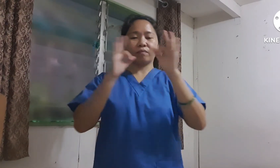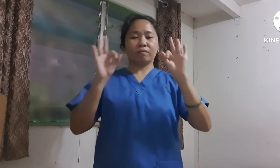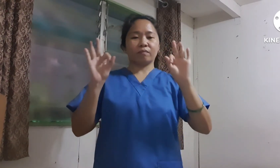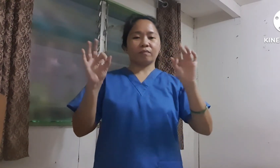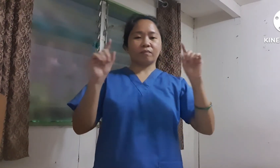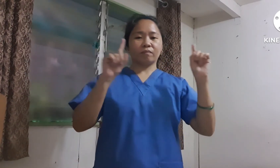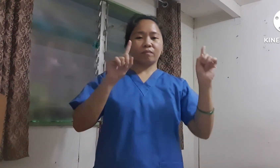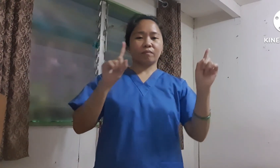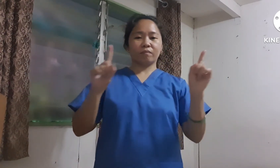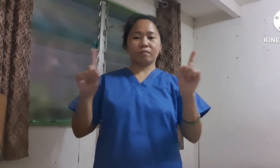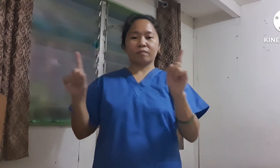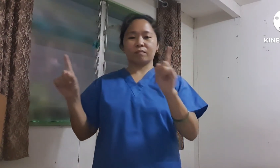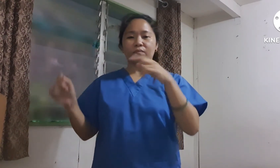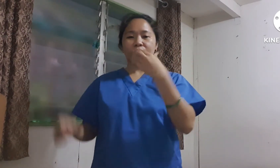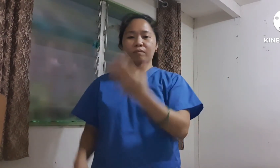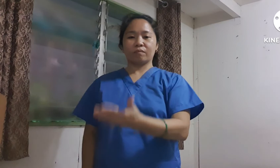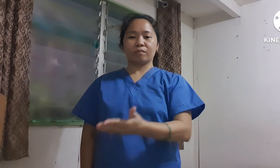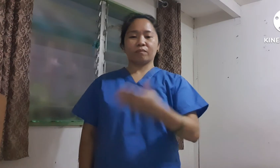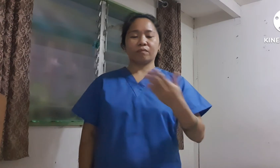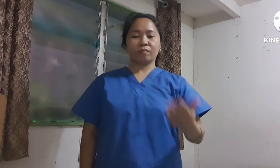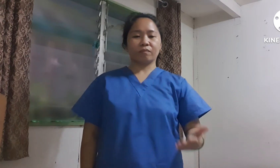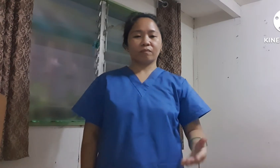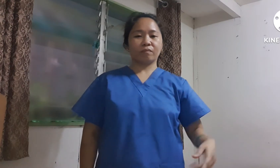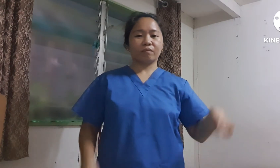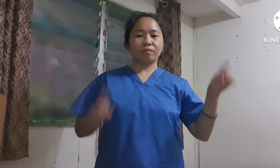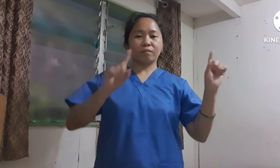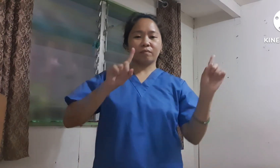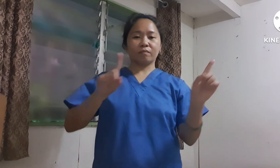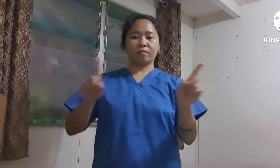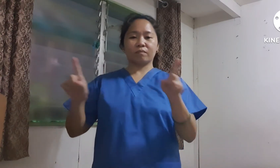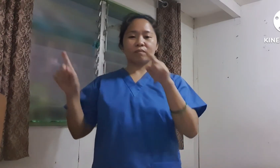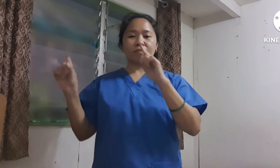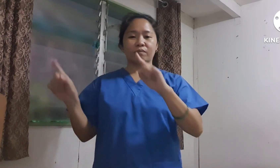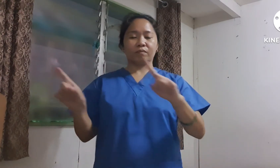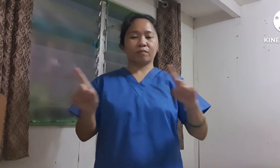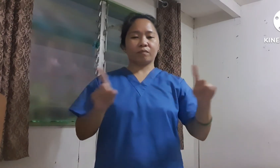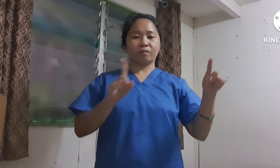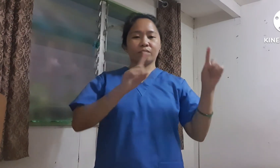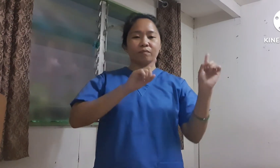Free to do the things I want to do.